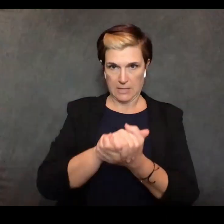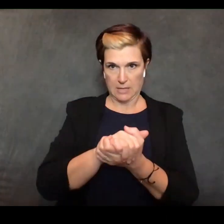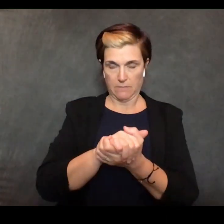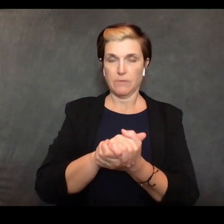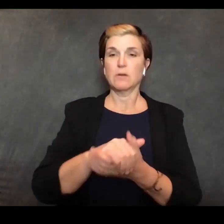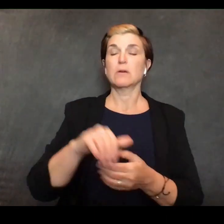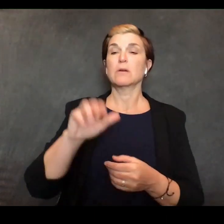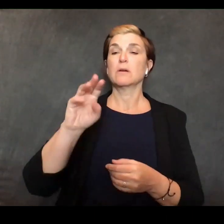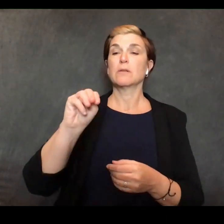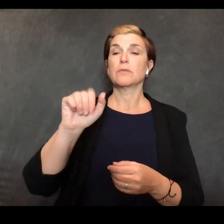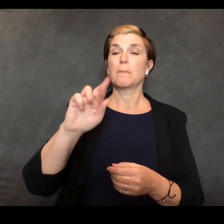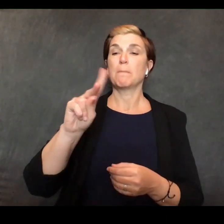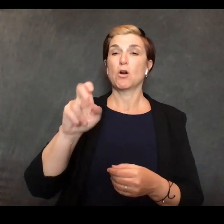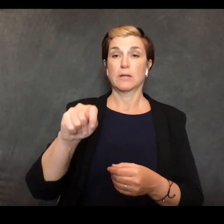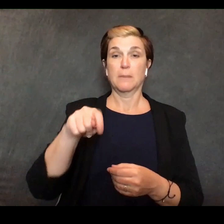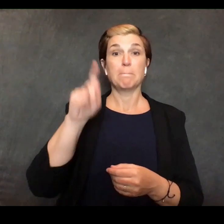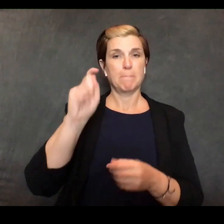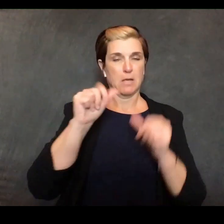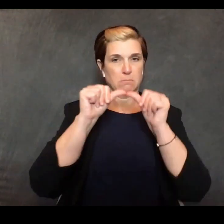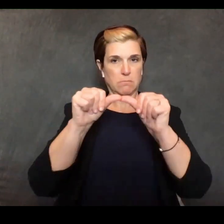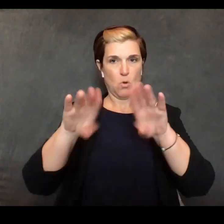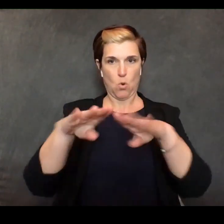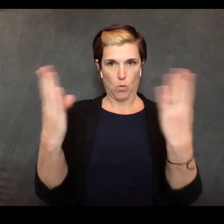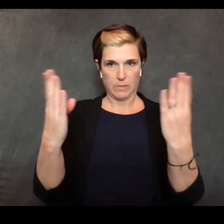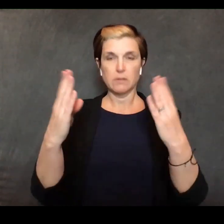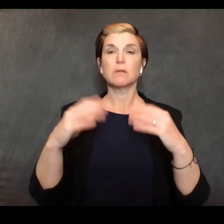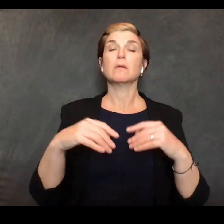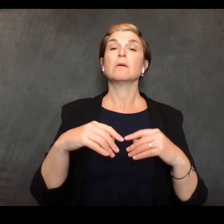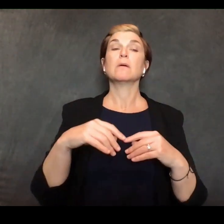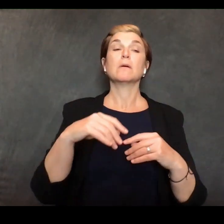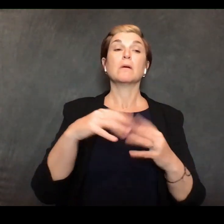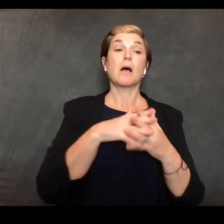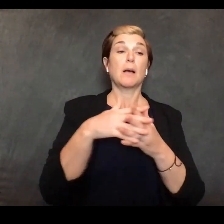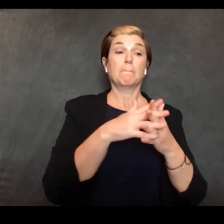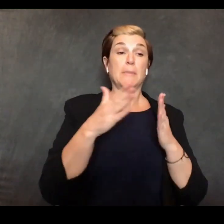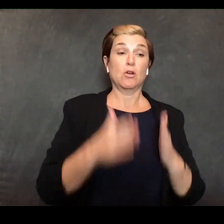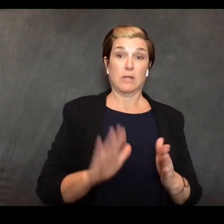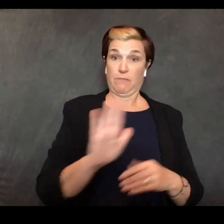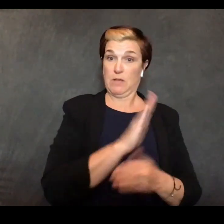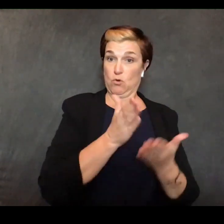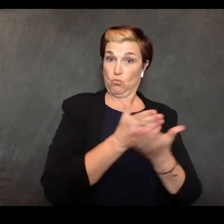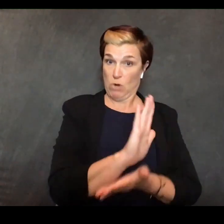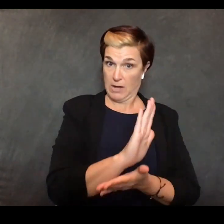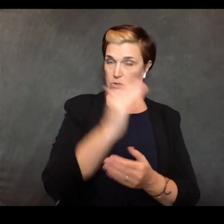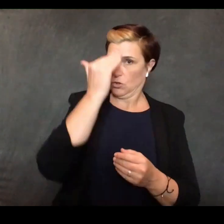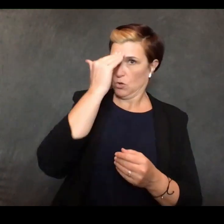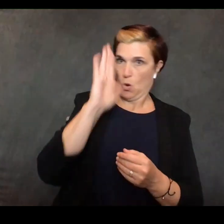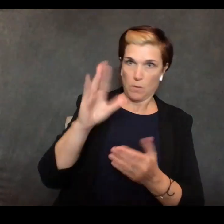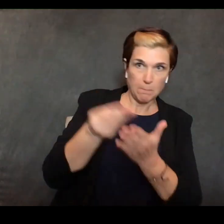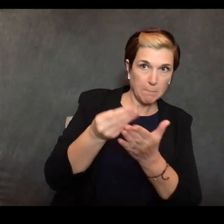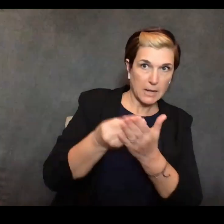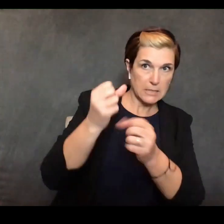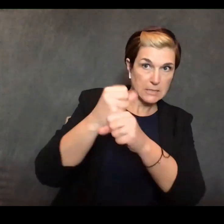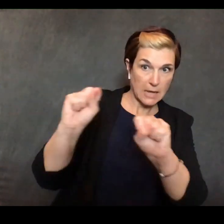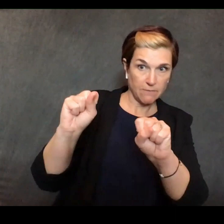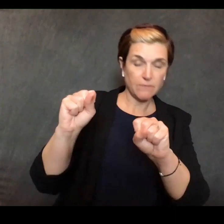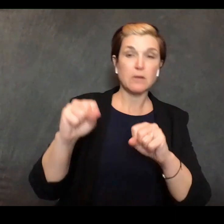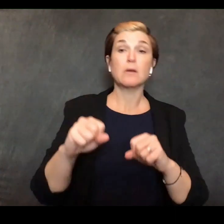need to know they have access to their money uh... after september 11th the only reason why the markets were closed was because the